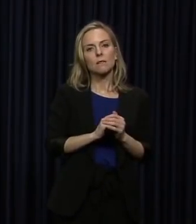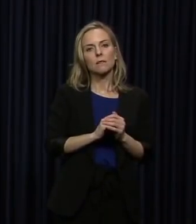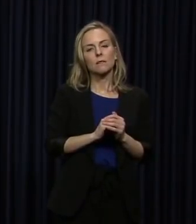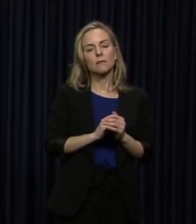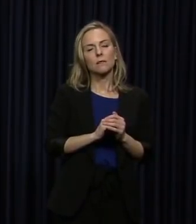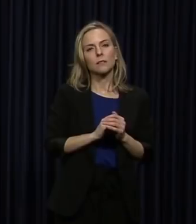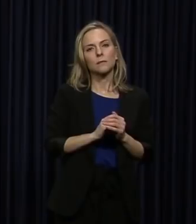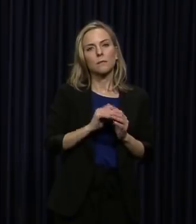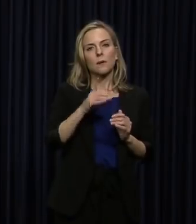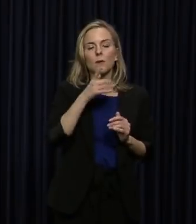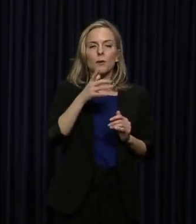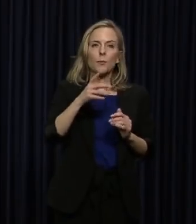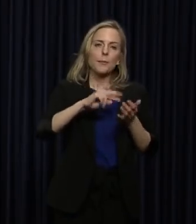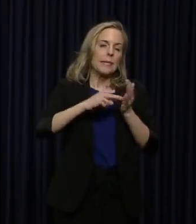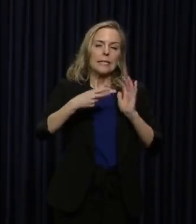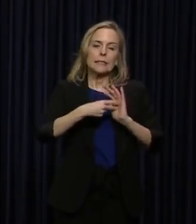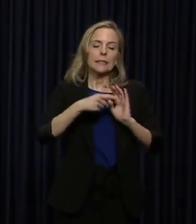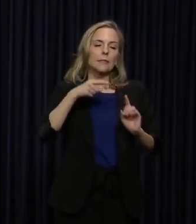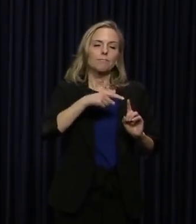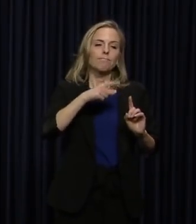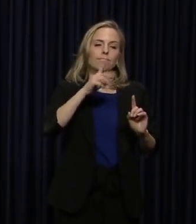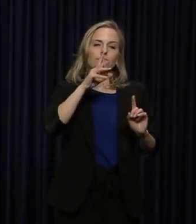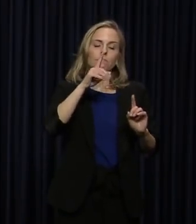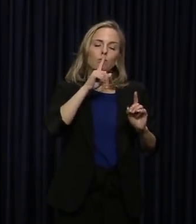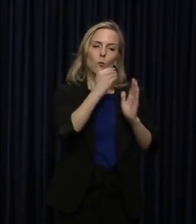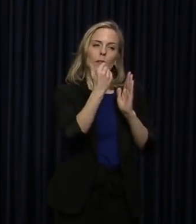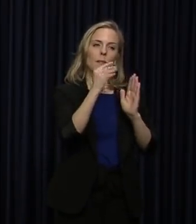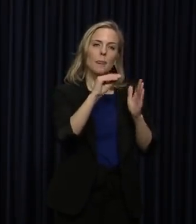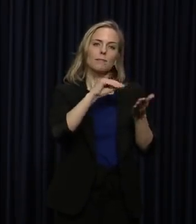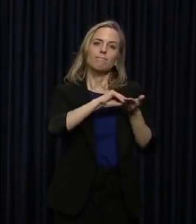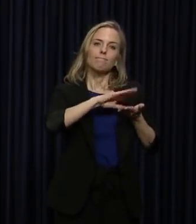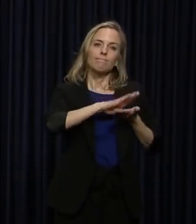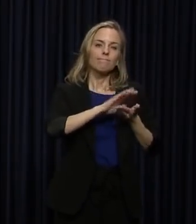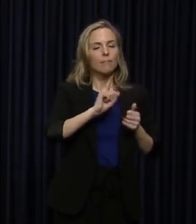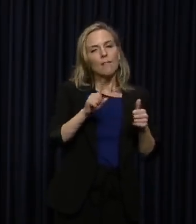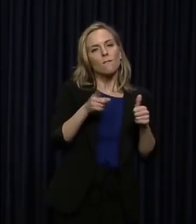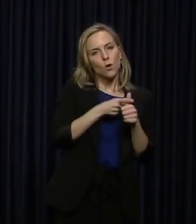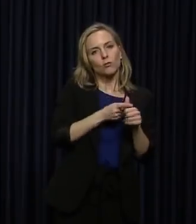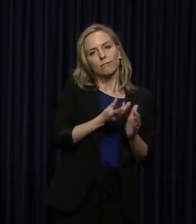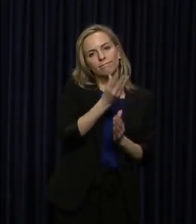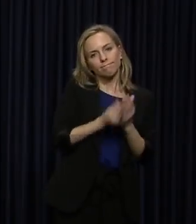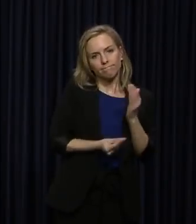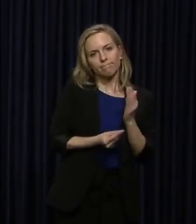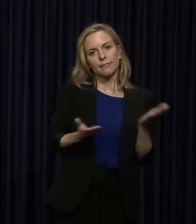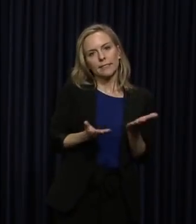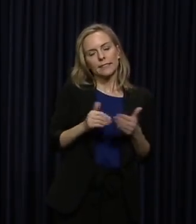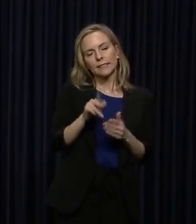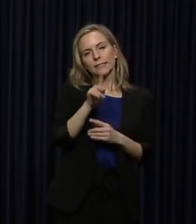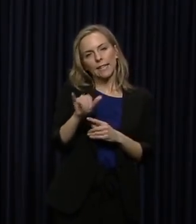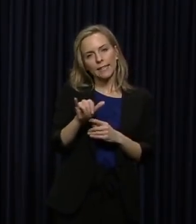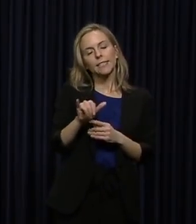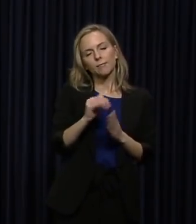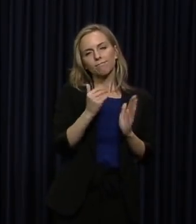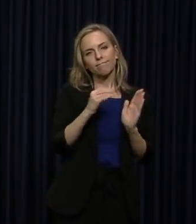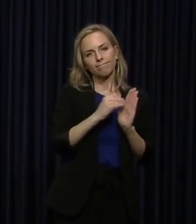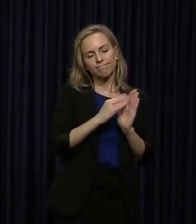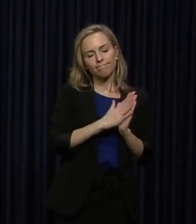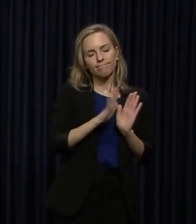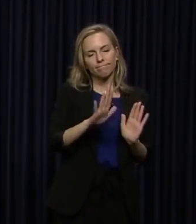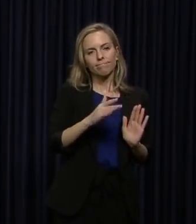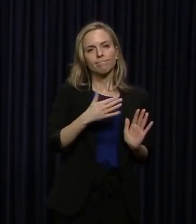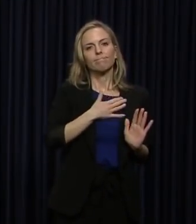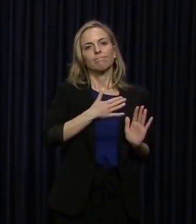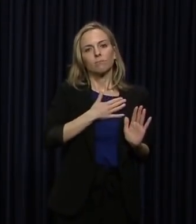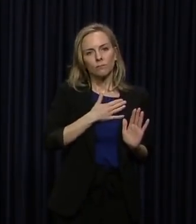a contributing factor or not. We are going to list this as the first death here in Kentucky. Again, we are